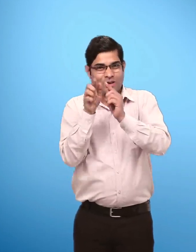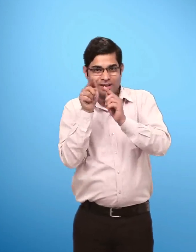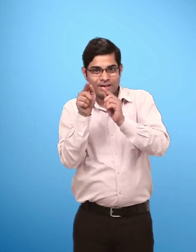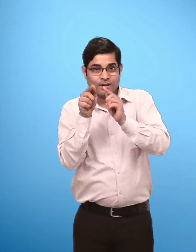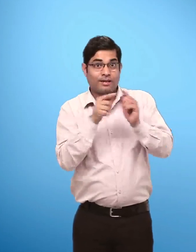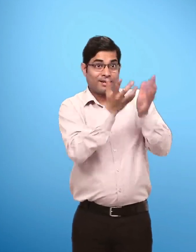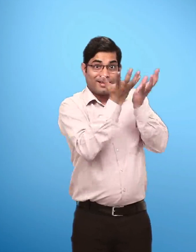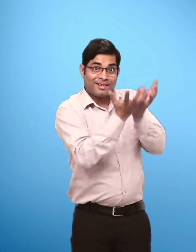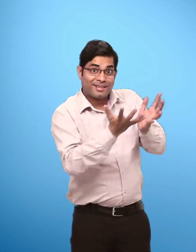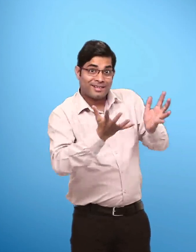and it gives honey.